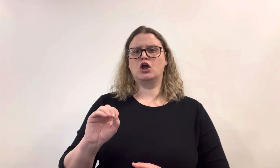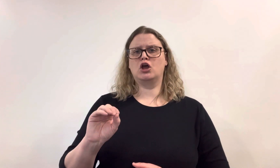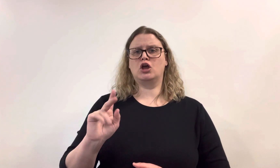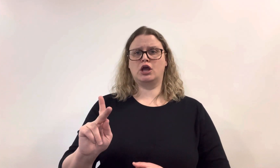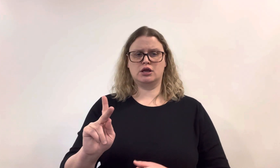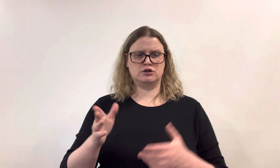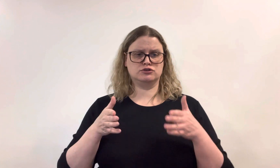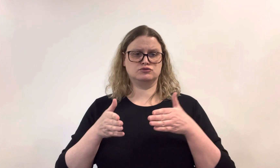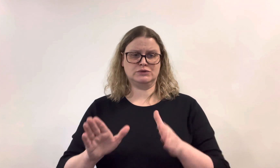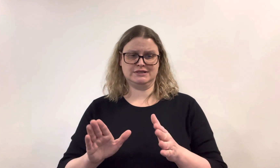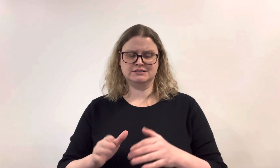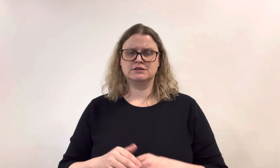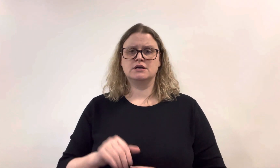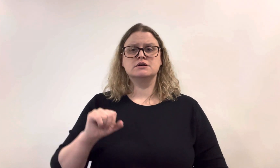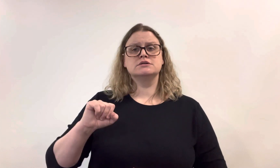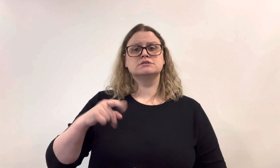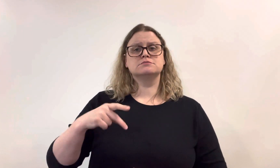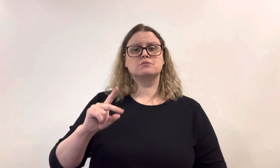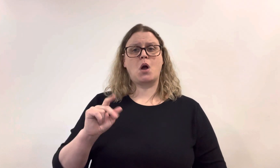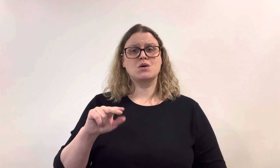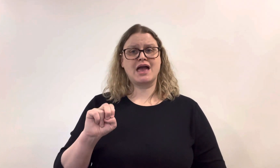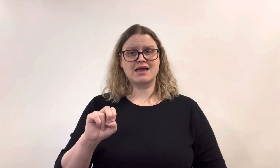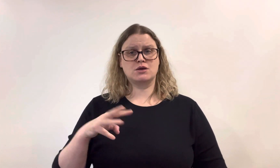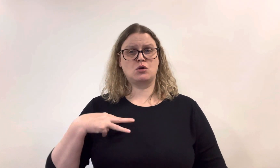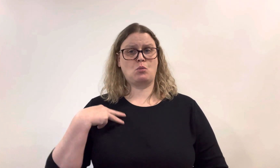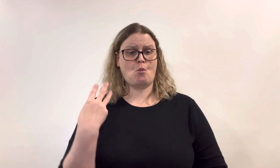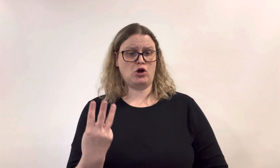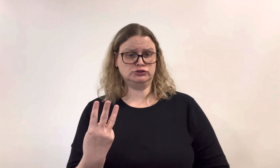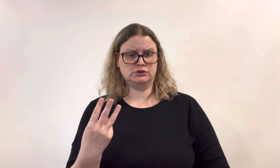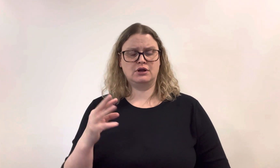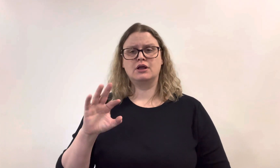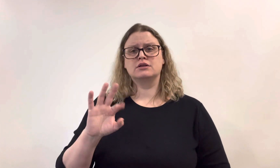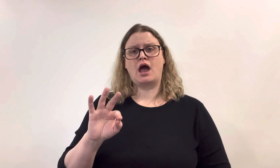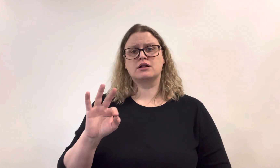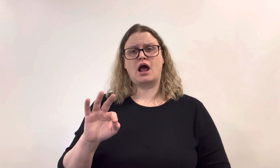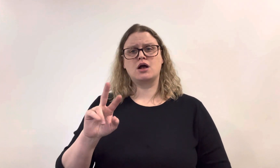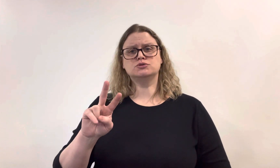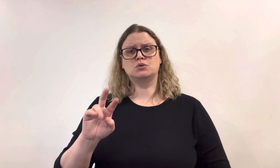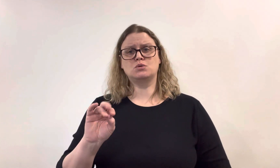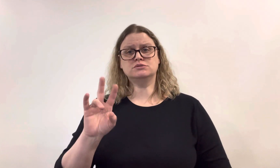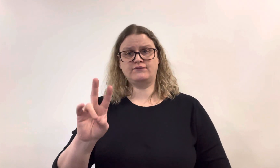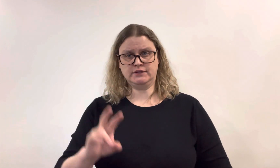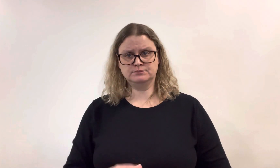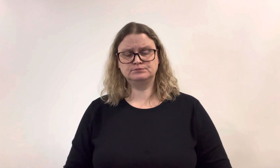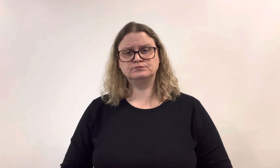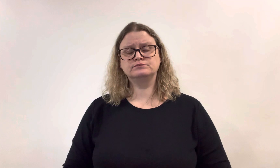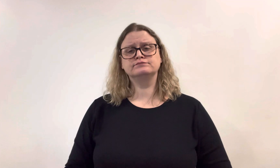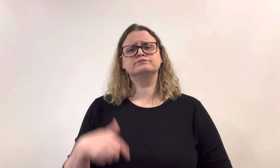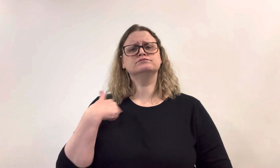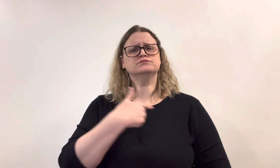Cook Street, Spokane, WA 99207.